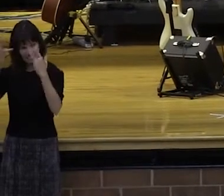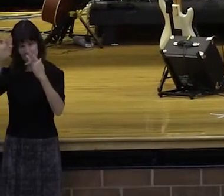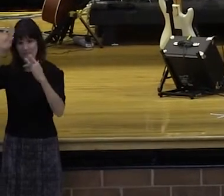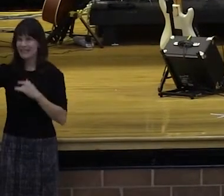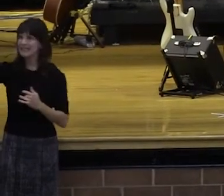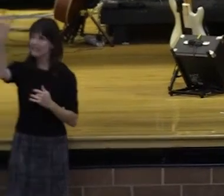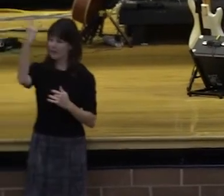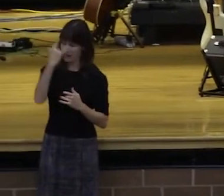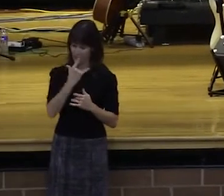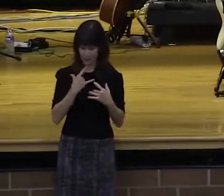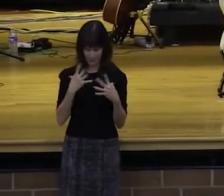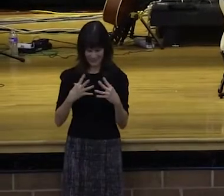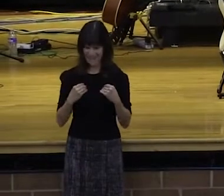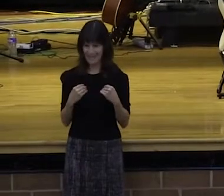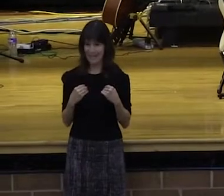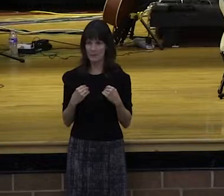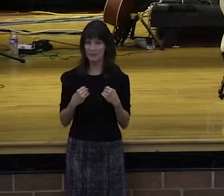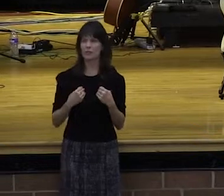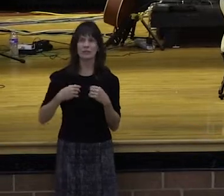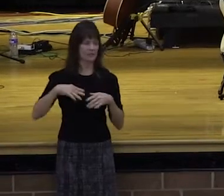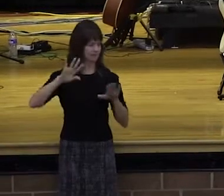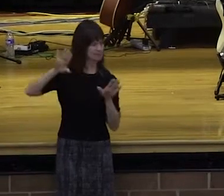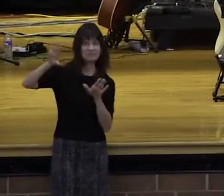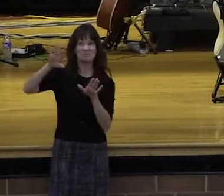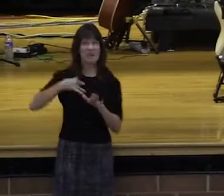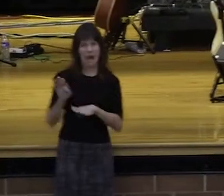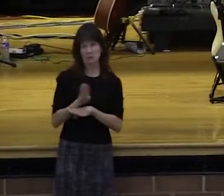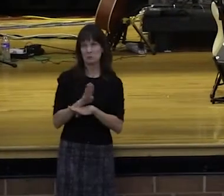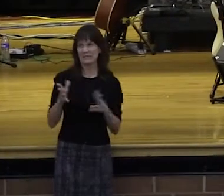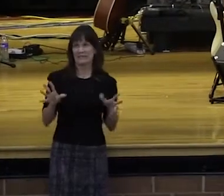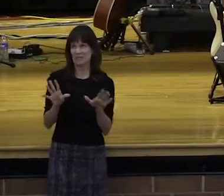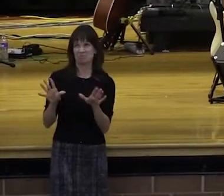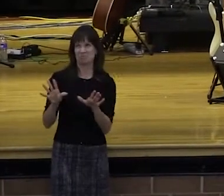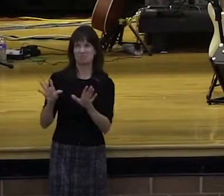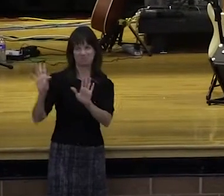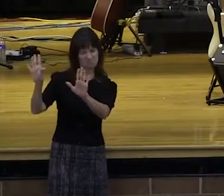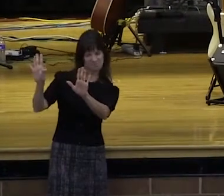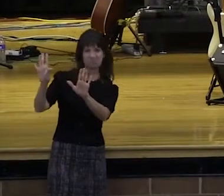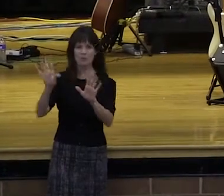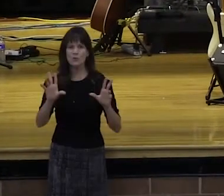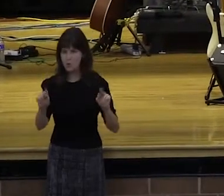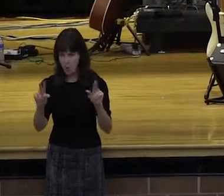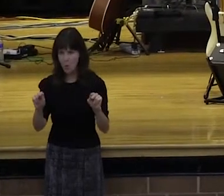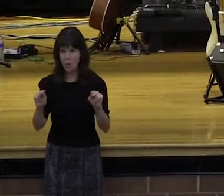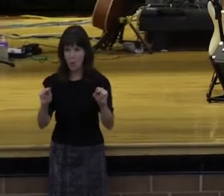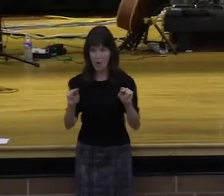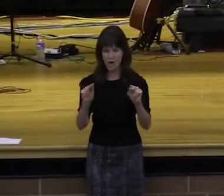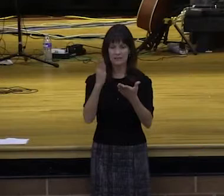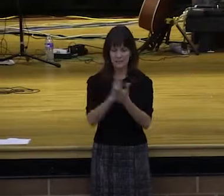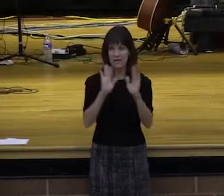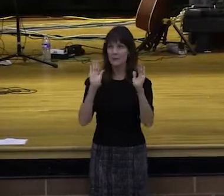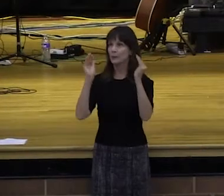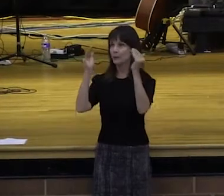Hallelujah. And our God is rich in mercy. Mercy, does this describe what you personally believe about your God?